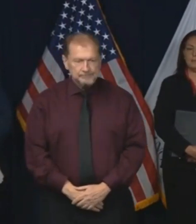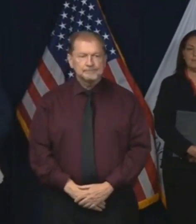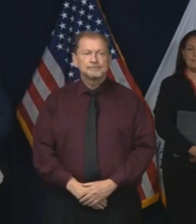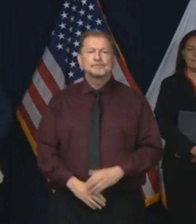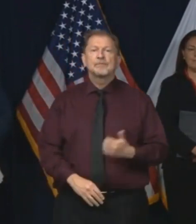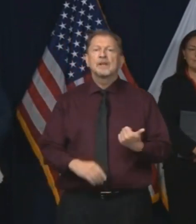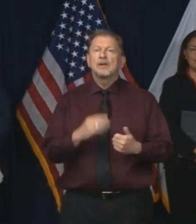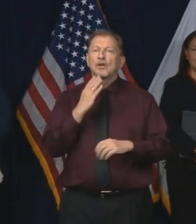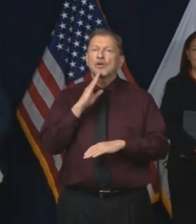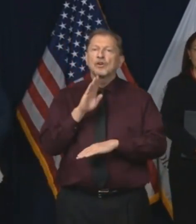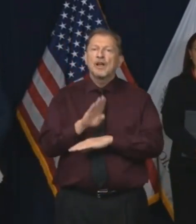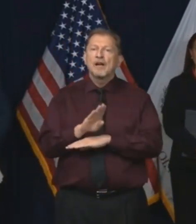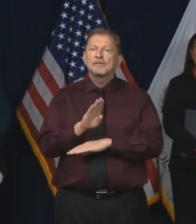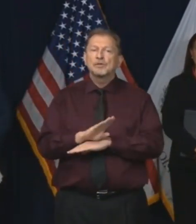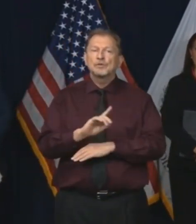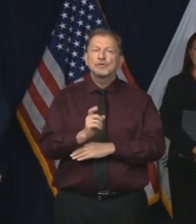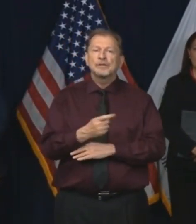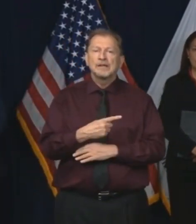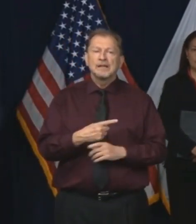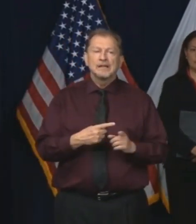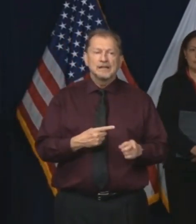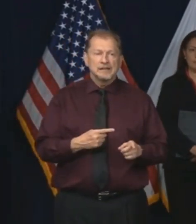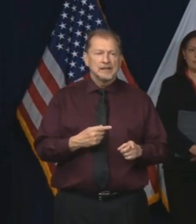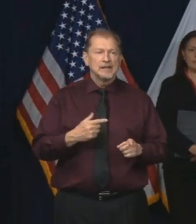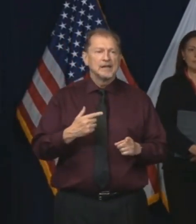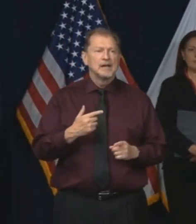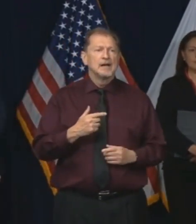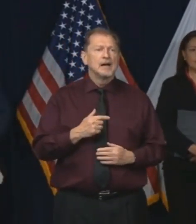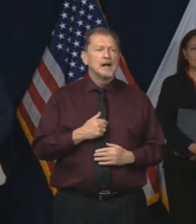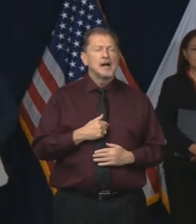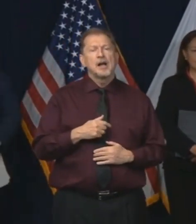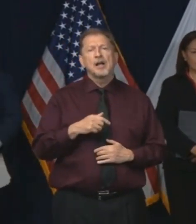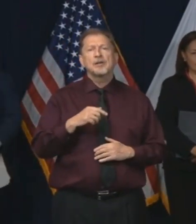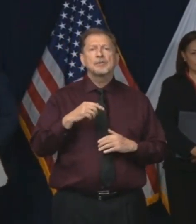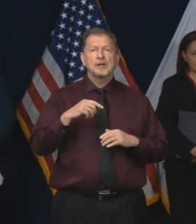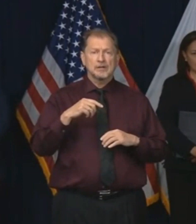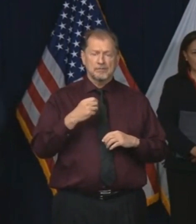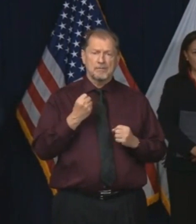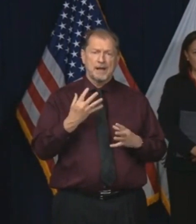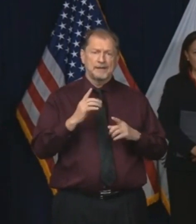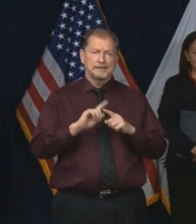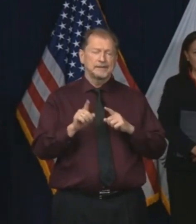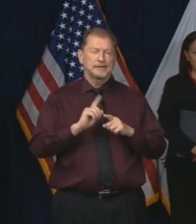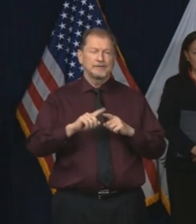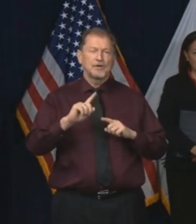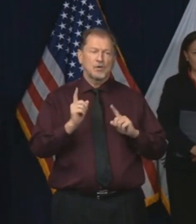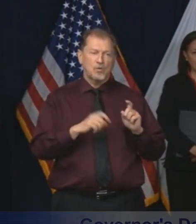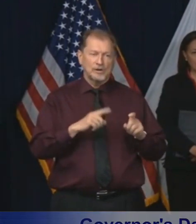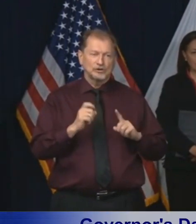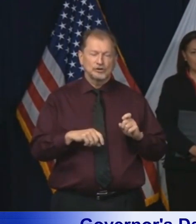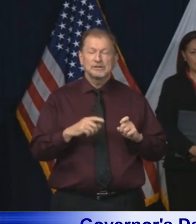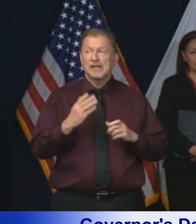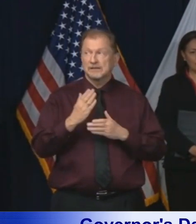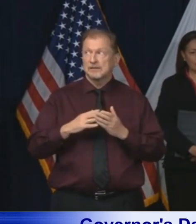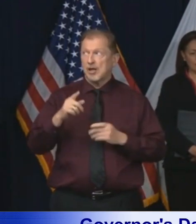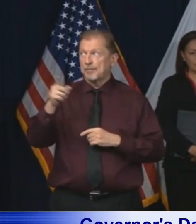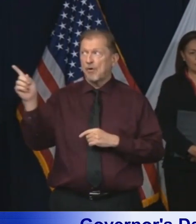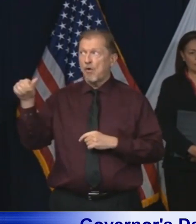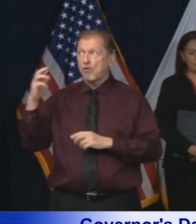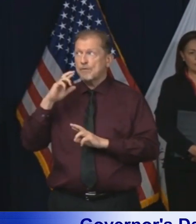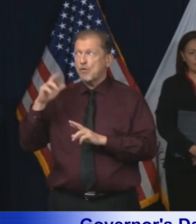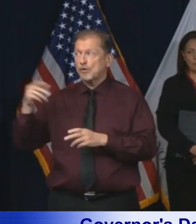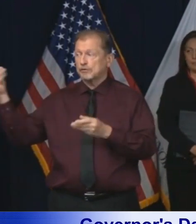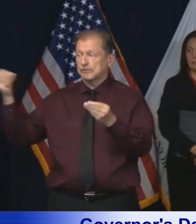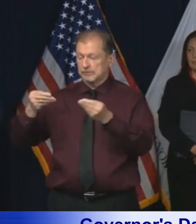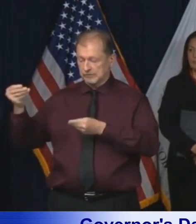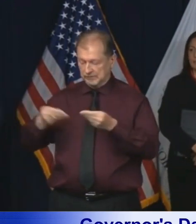Good afternoon. Good afternoon. Thank you. My name is Eric Rong. with WGN-TV. I have a number of questions from a number of colleagues as well.